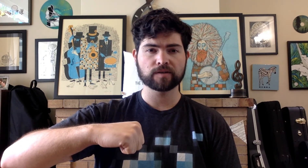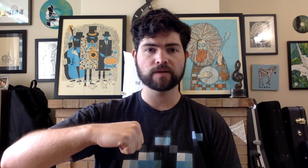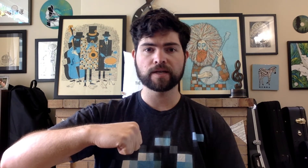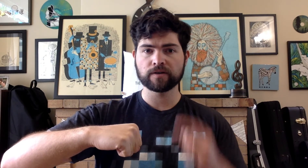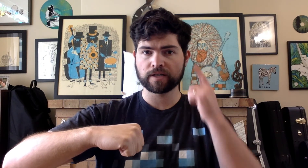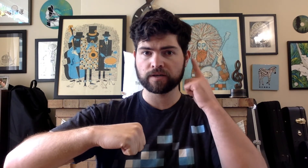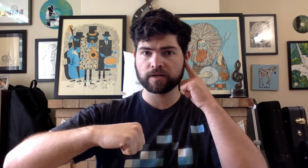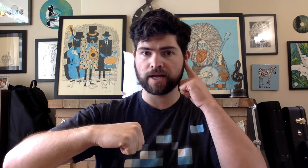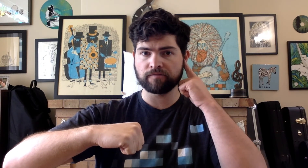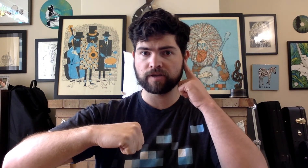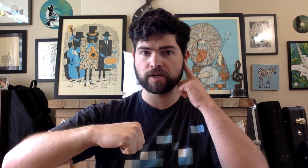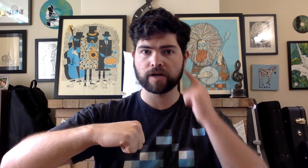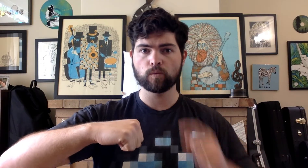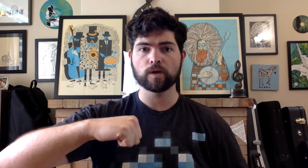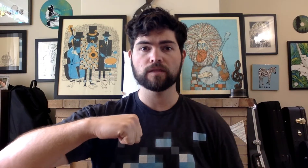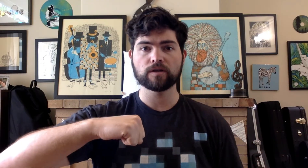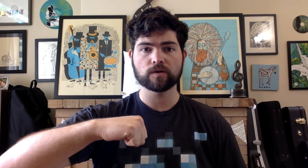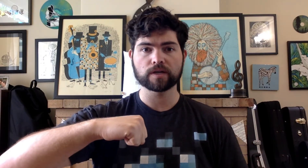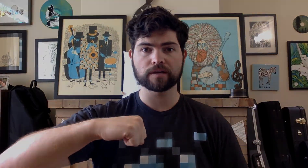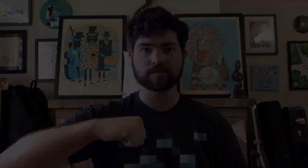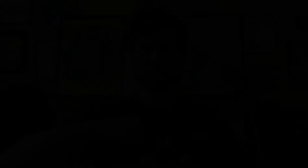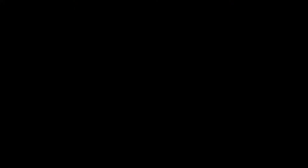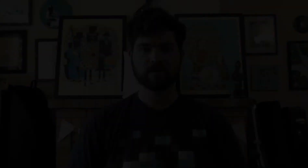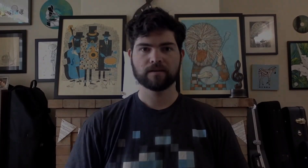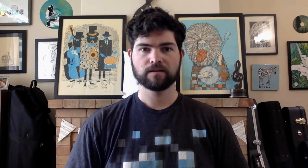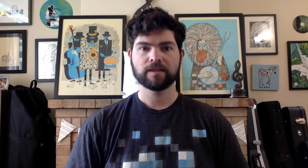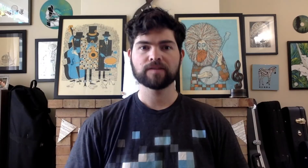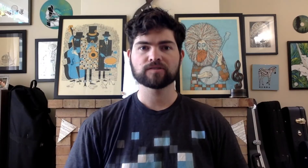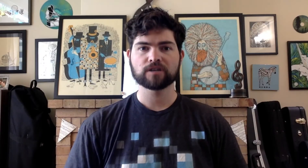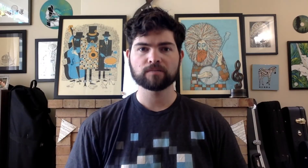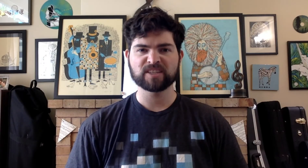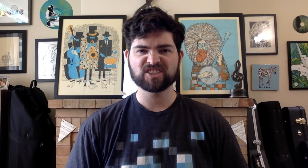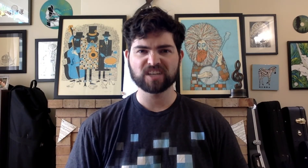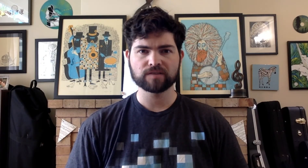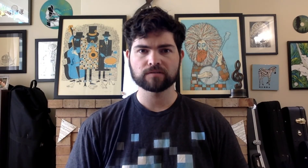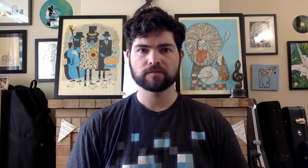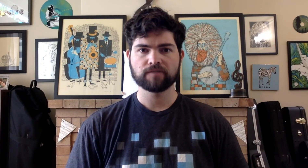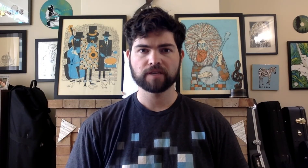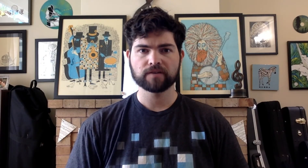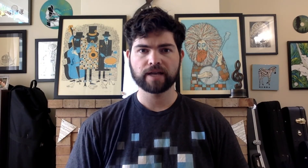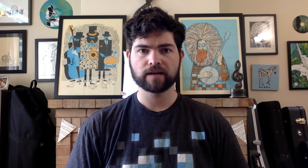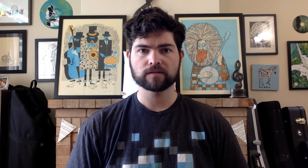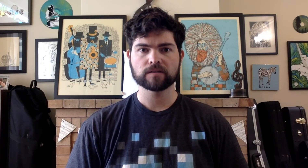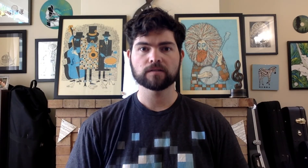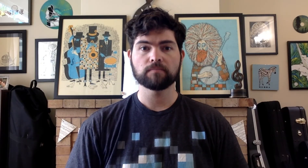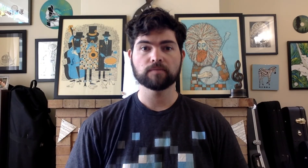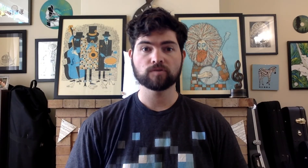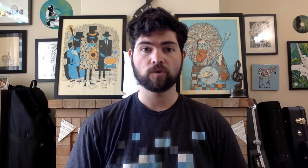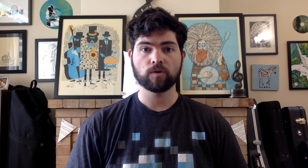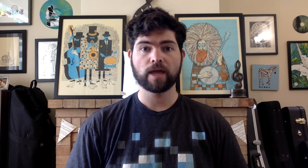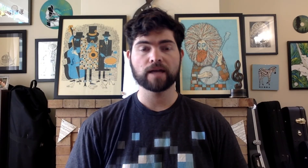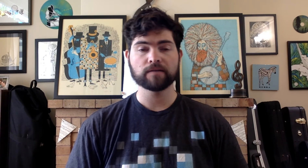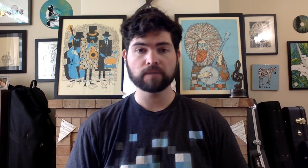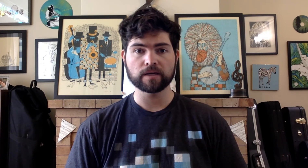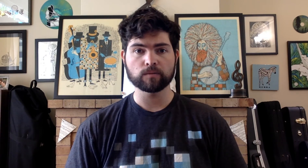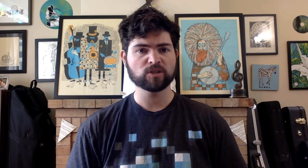inner hear and figure out what the note is let's start by just figuring out sol and mi we'll just